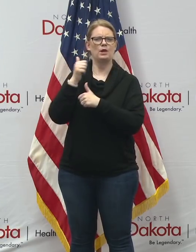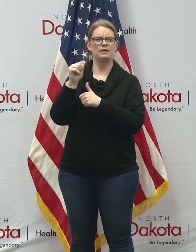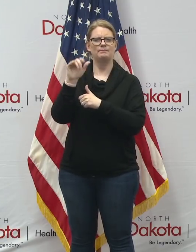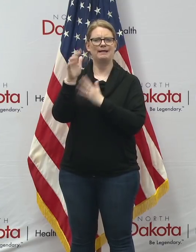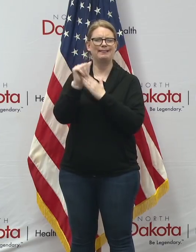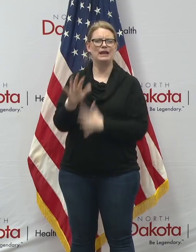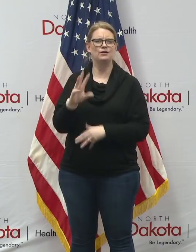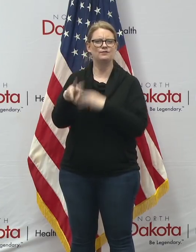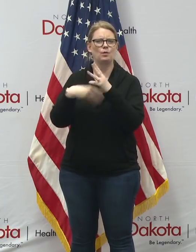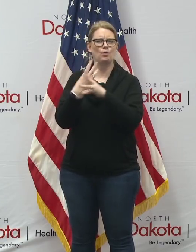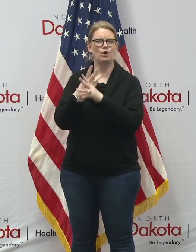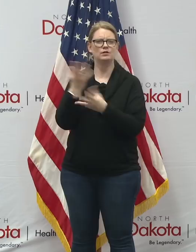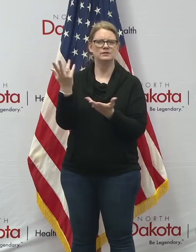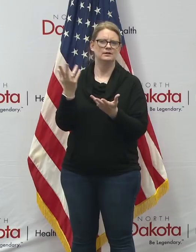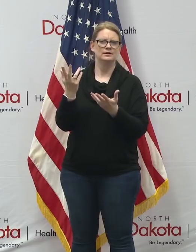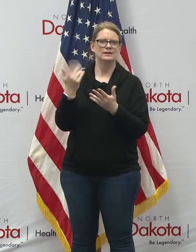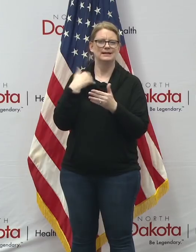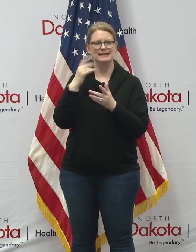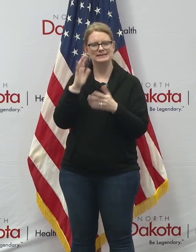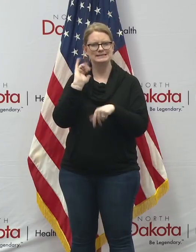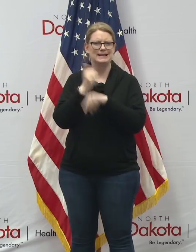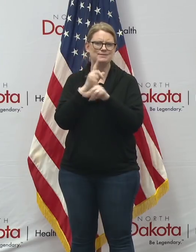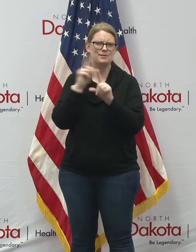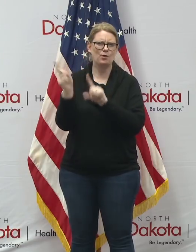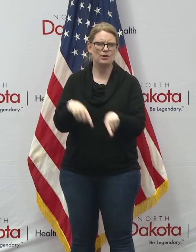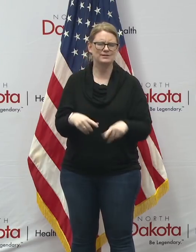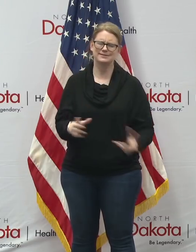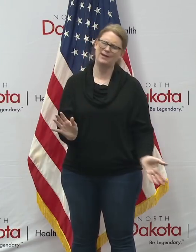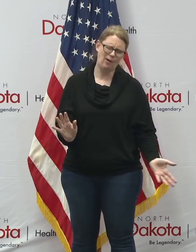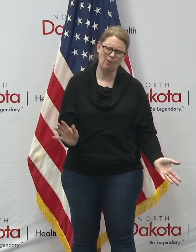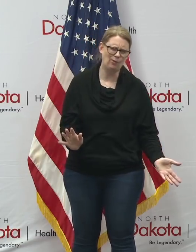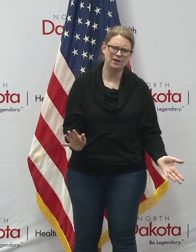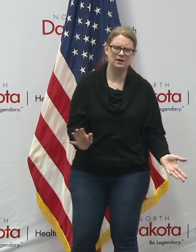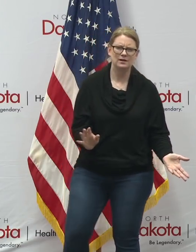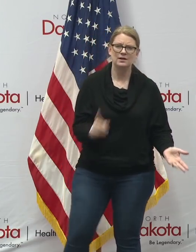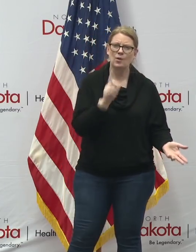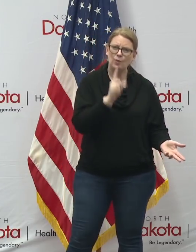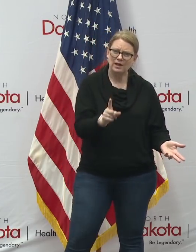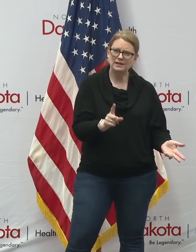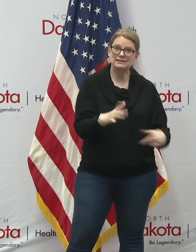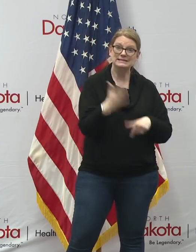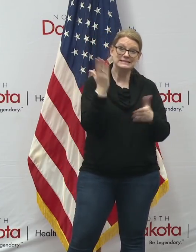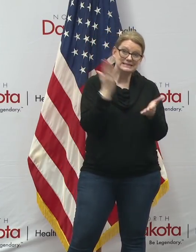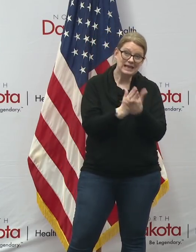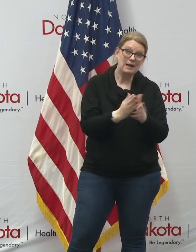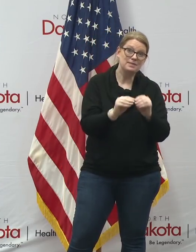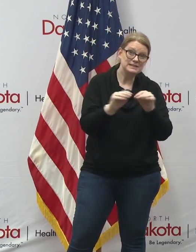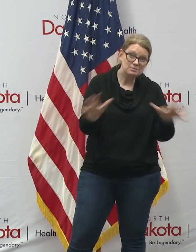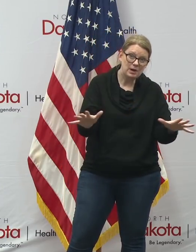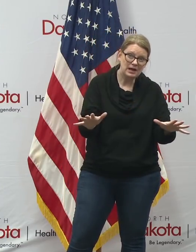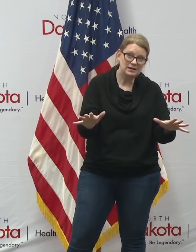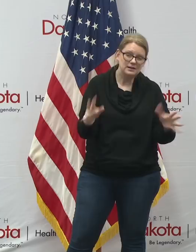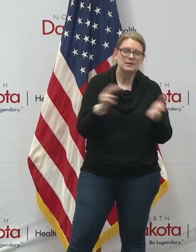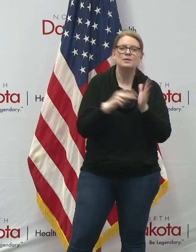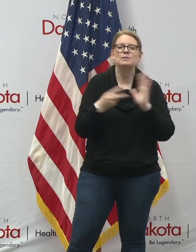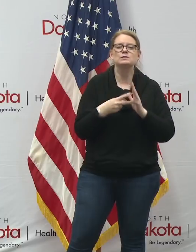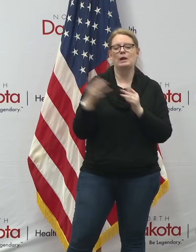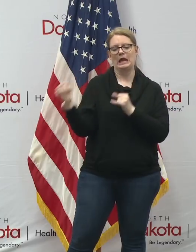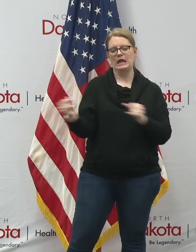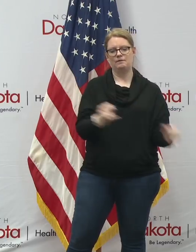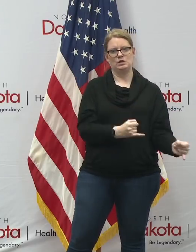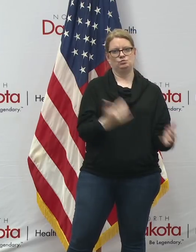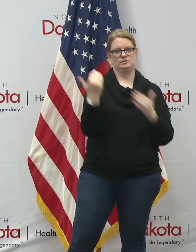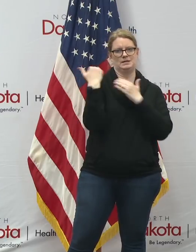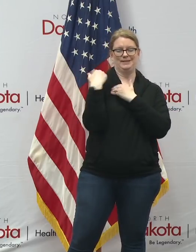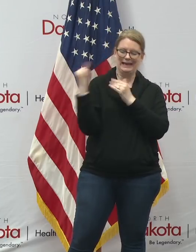of the world of the universe could put out some orders no come on it all comes down to the way you stop the spread is what the choices that individual people make